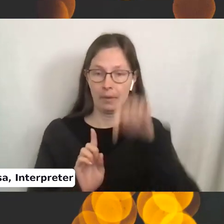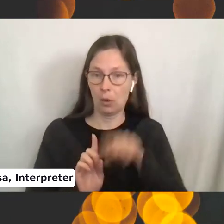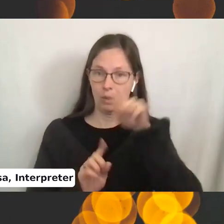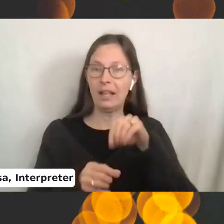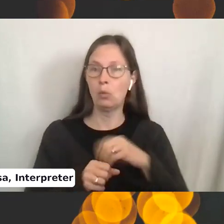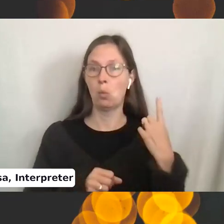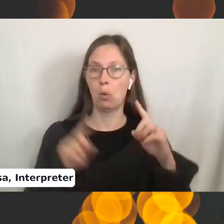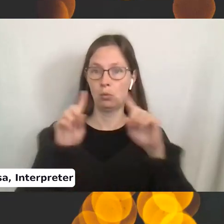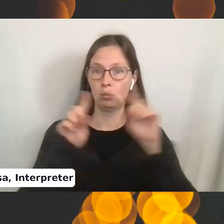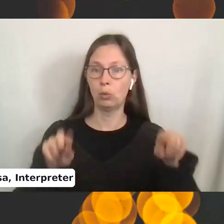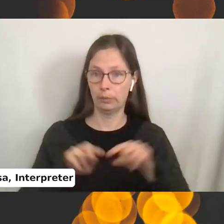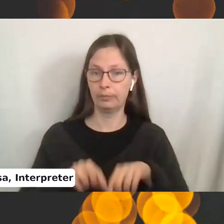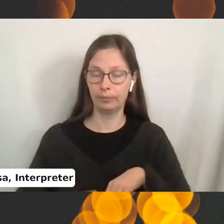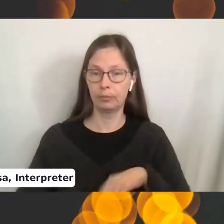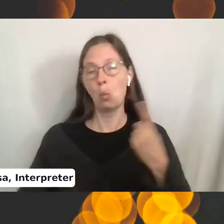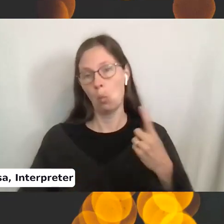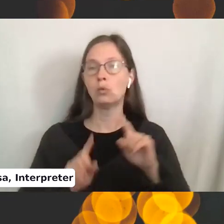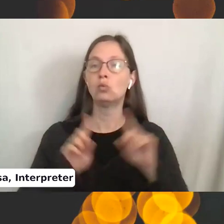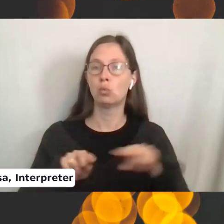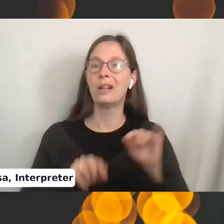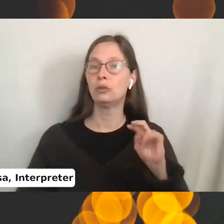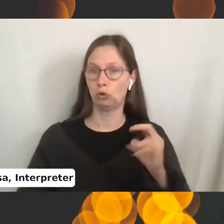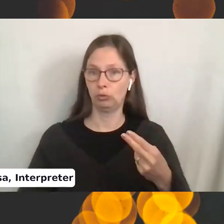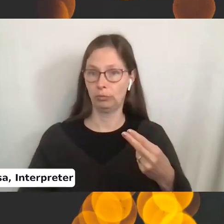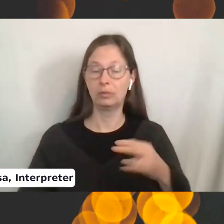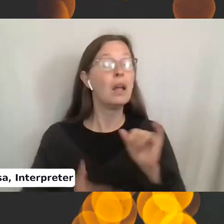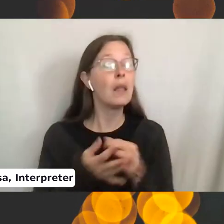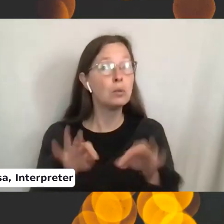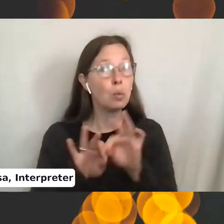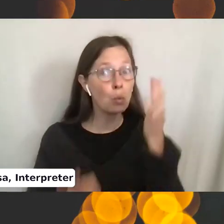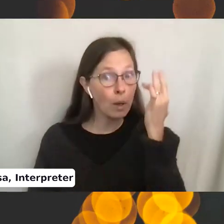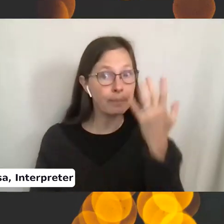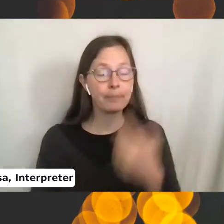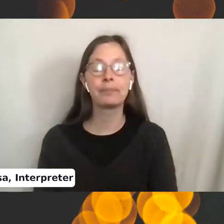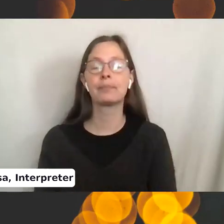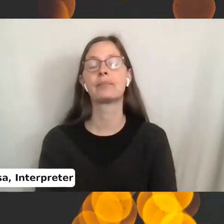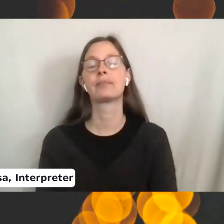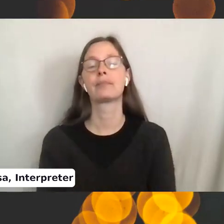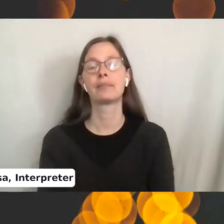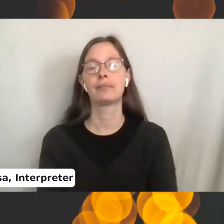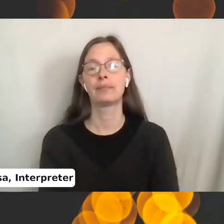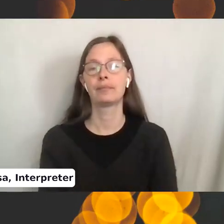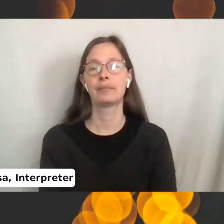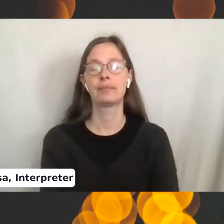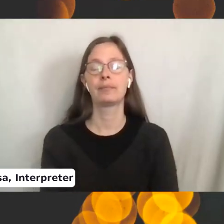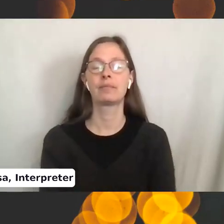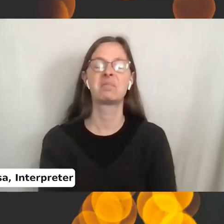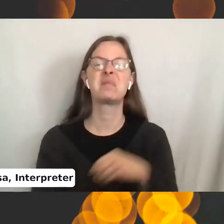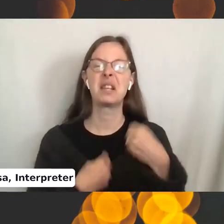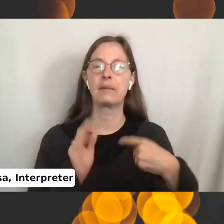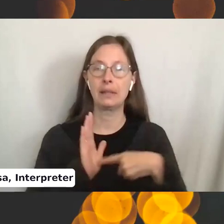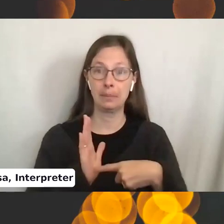square inch, which is important because for example,